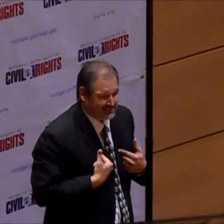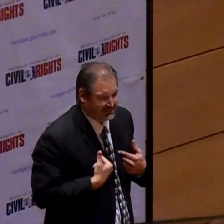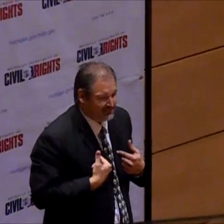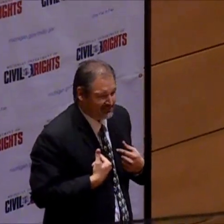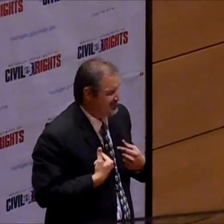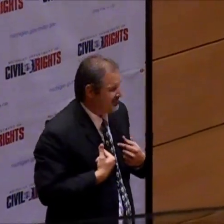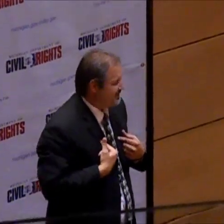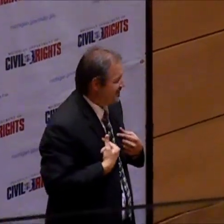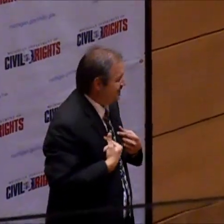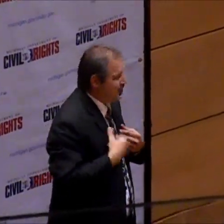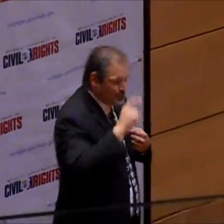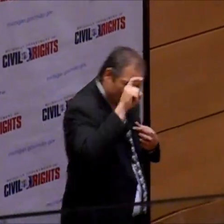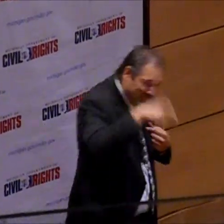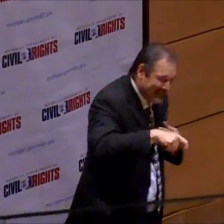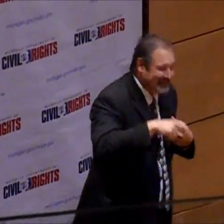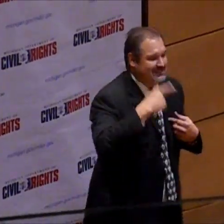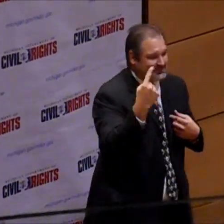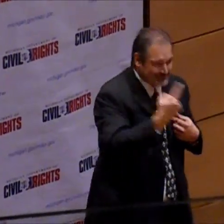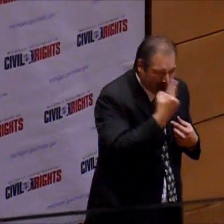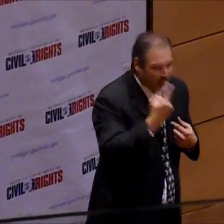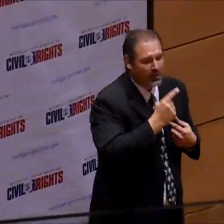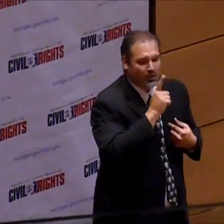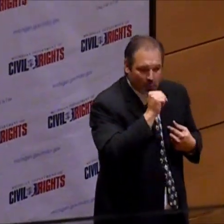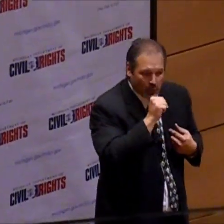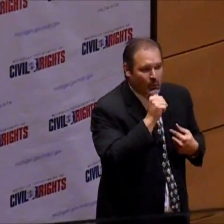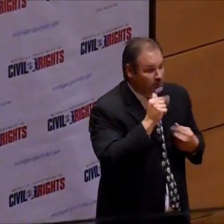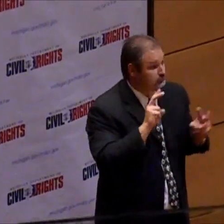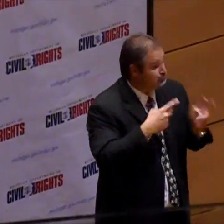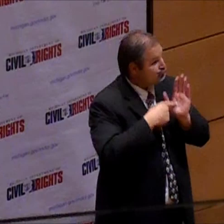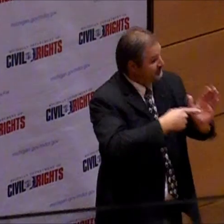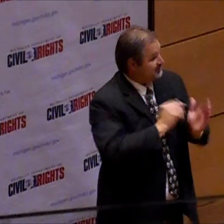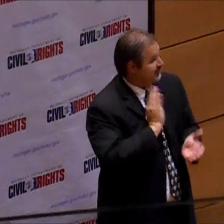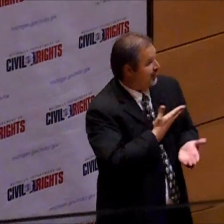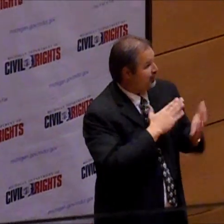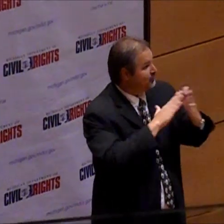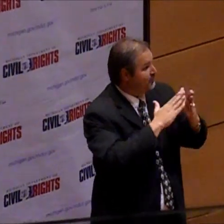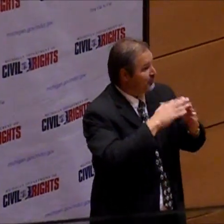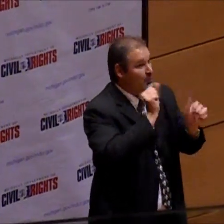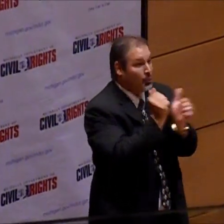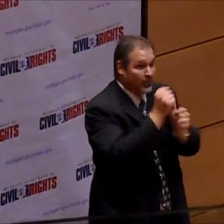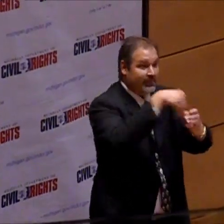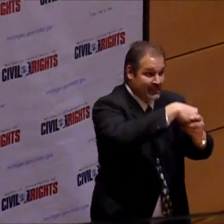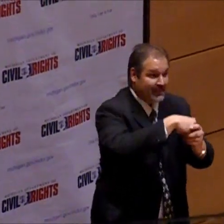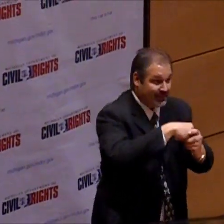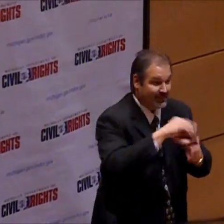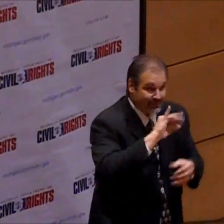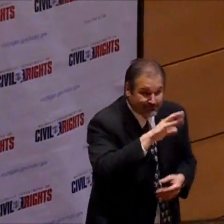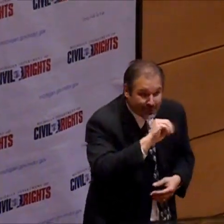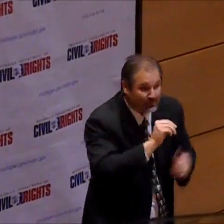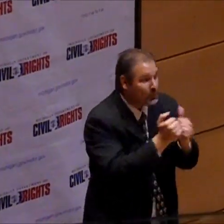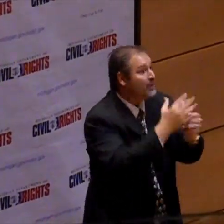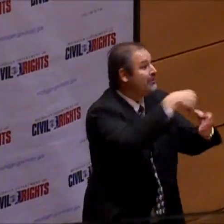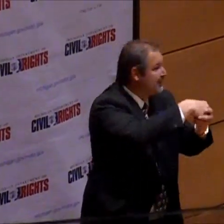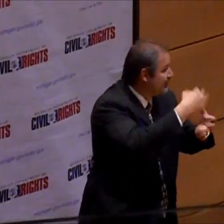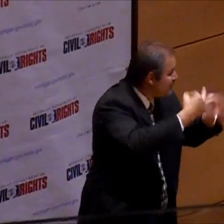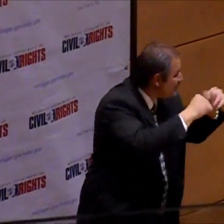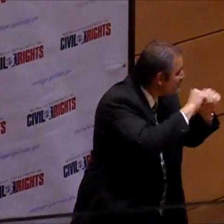you what it was like to be a person of color, you wouldn't do this thing to me. You need someone who represents your community. That's within the community.